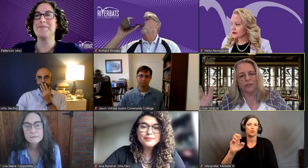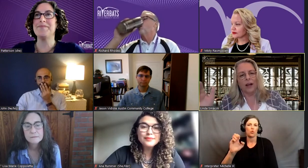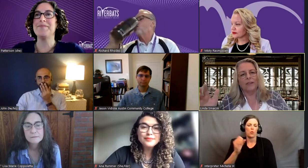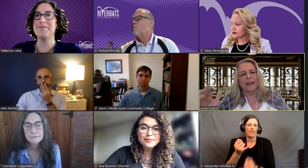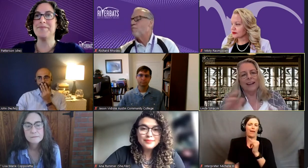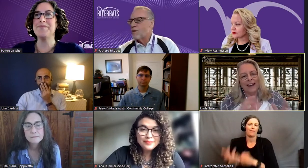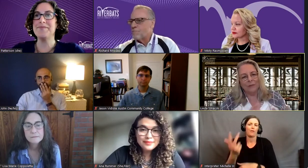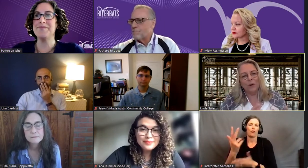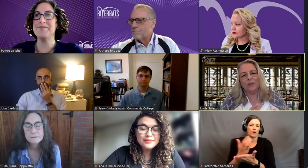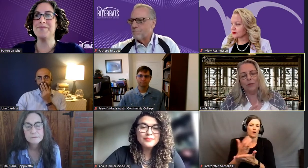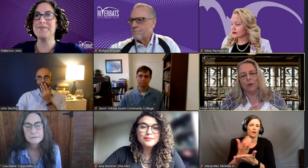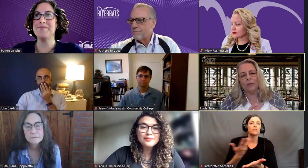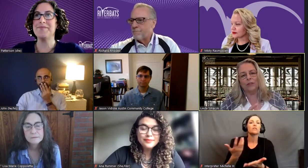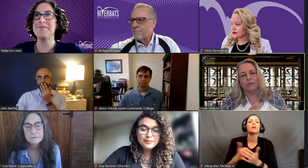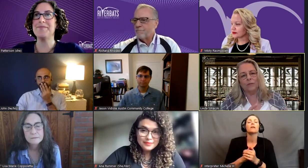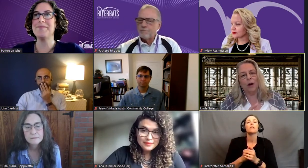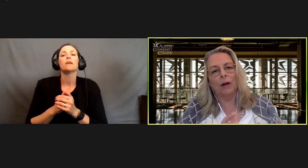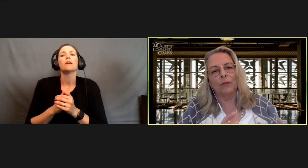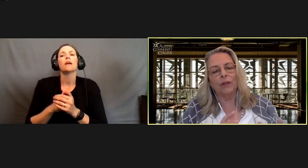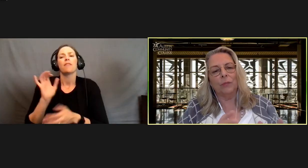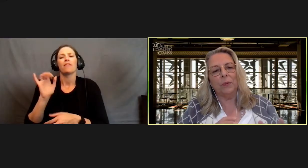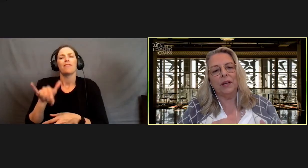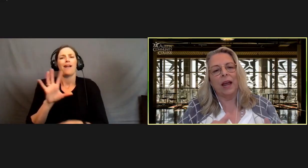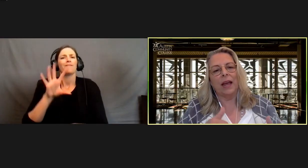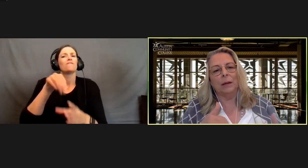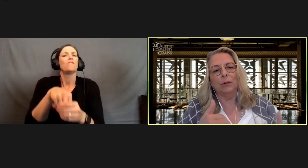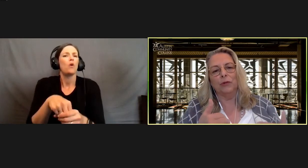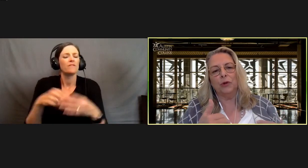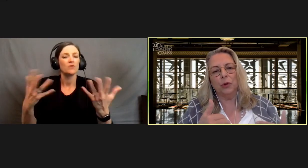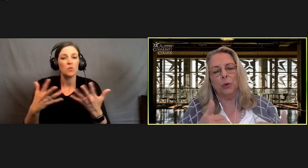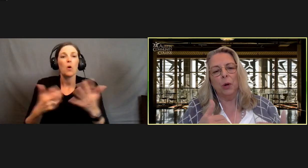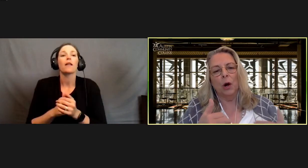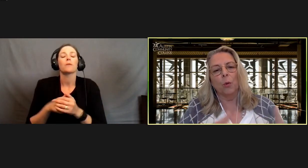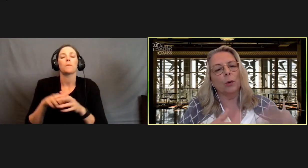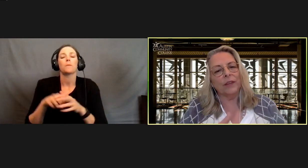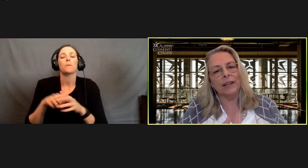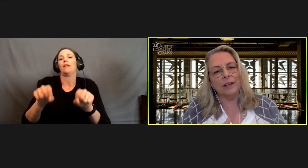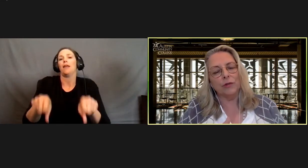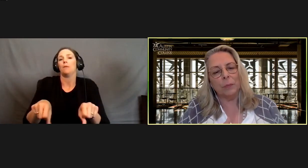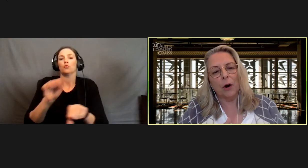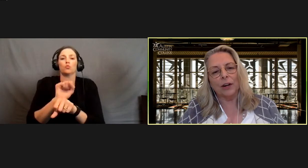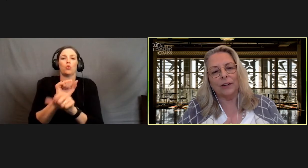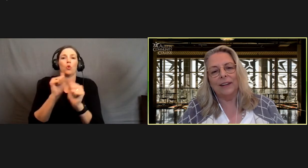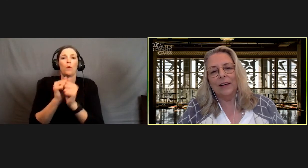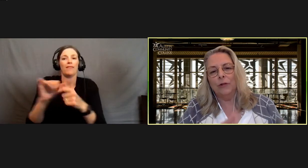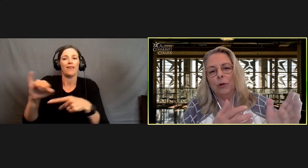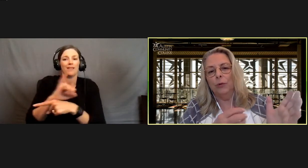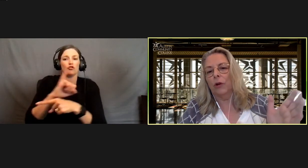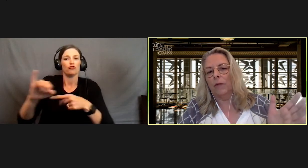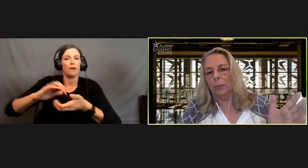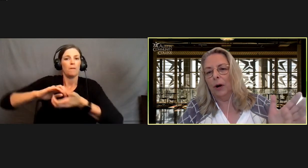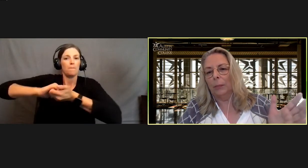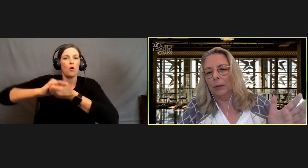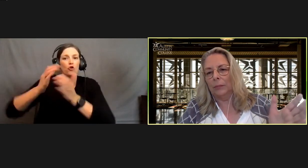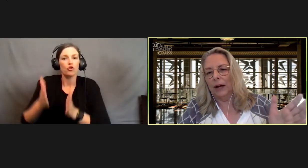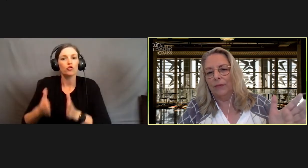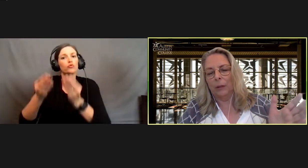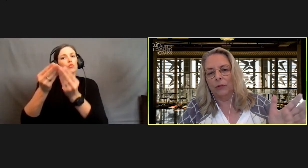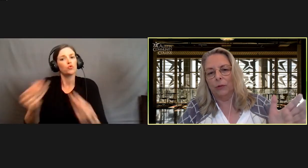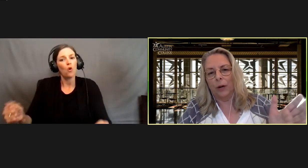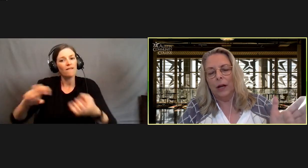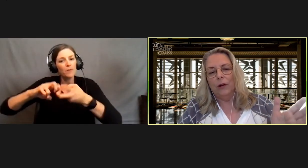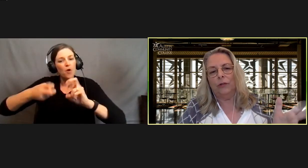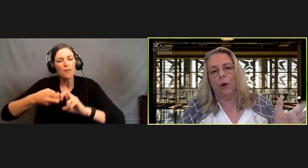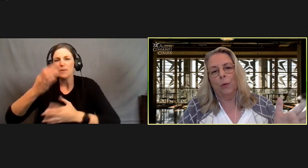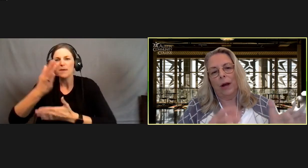course itself. And with this, what this involves is being able to work with an industry partner to solve a problem of